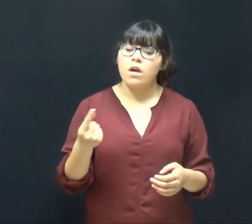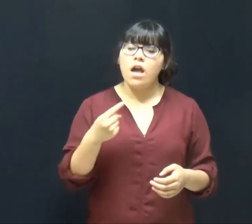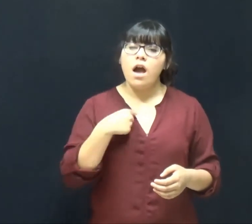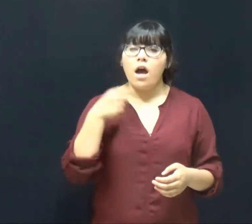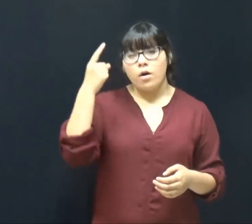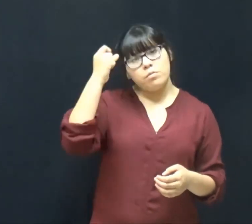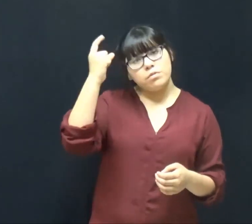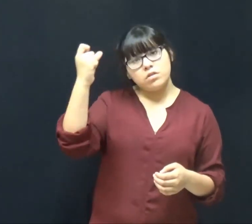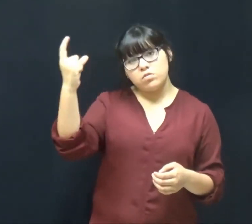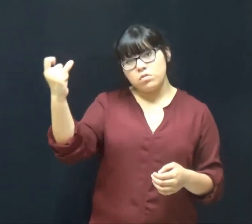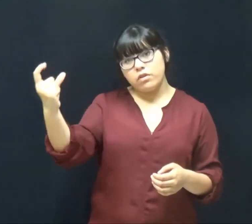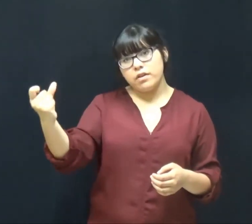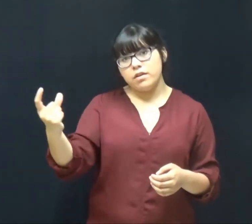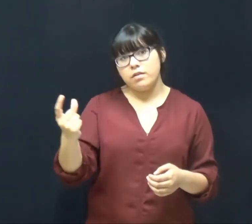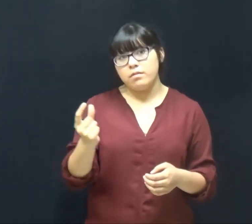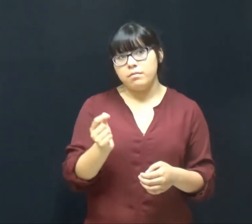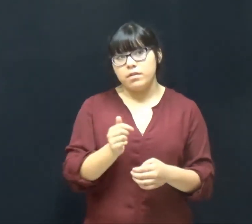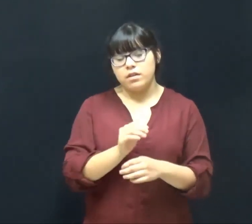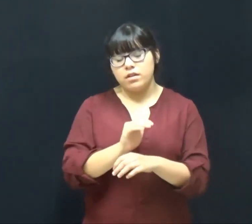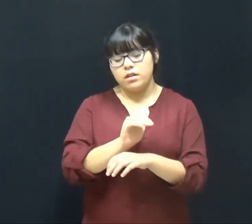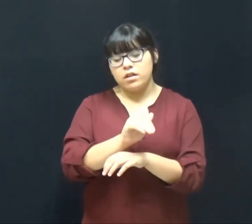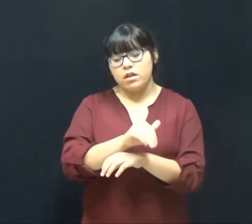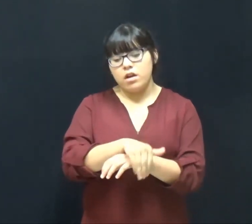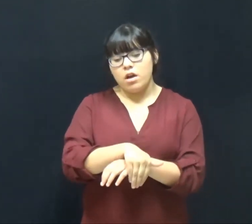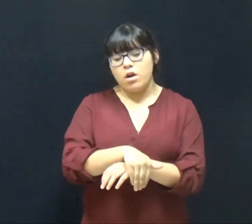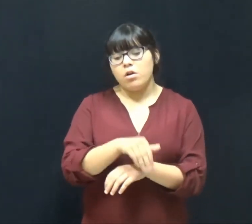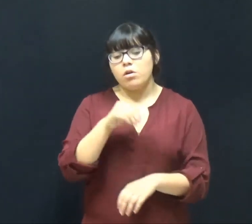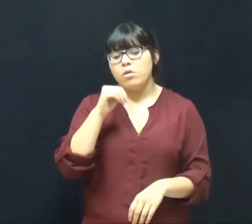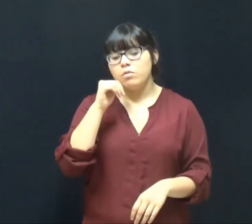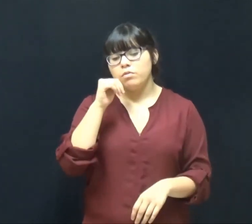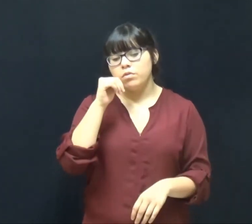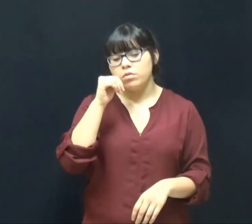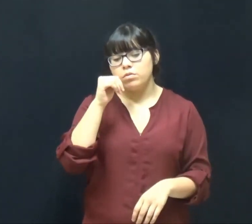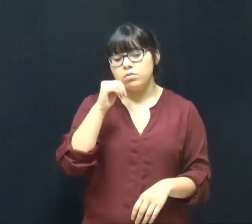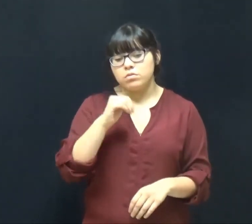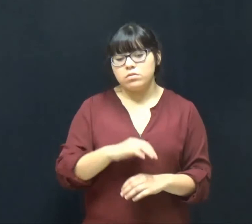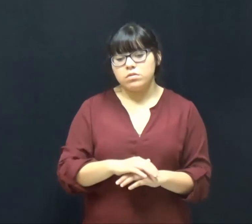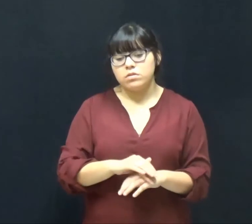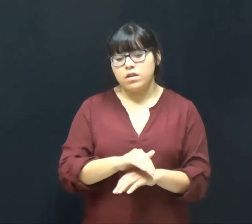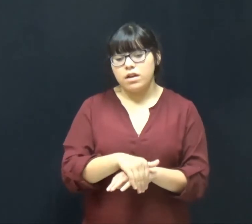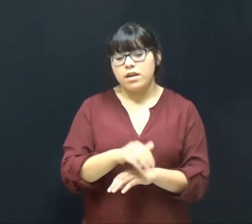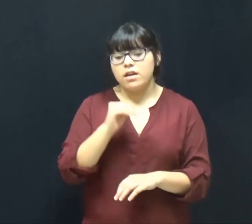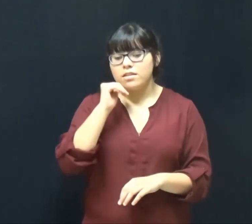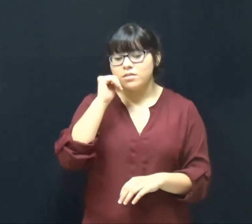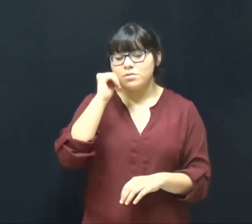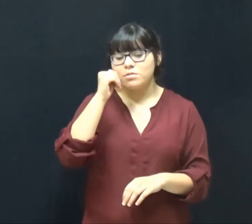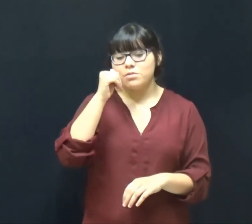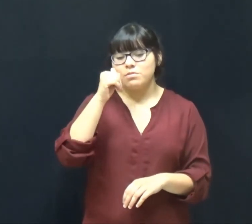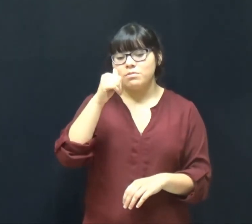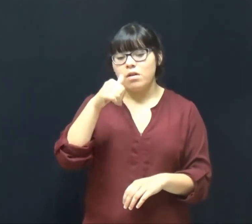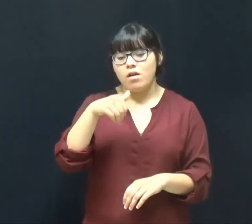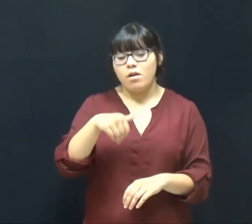I'll be dreaming of you tonight Till tomorrow